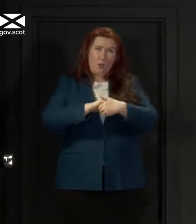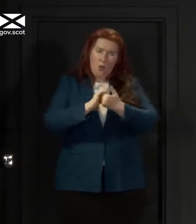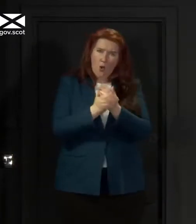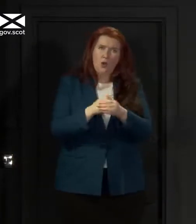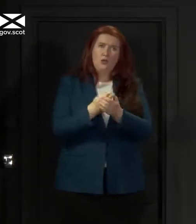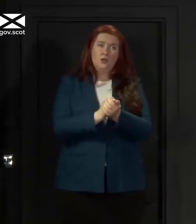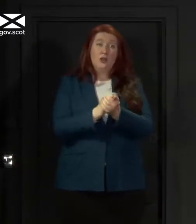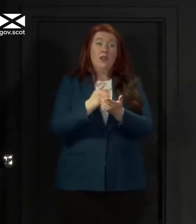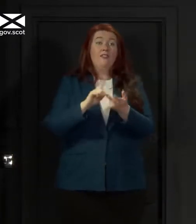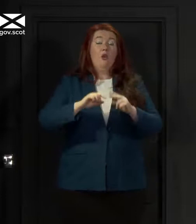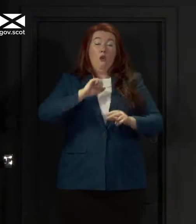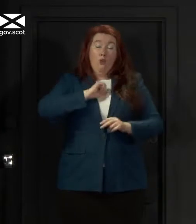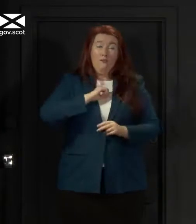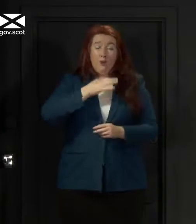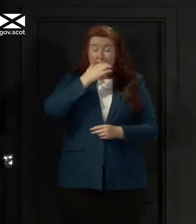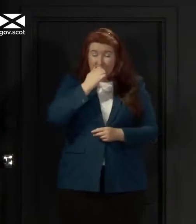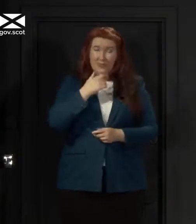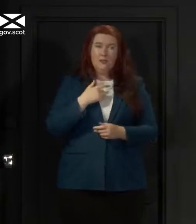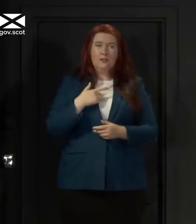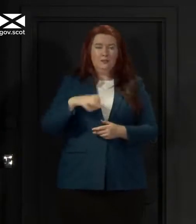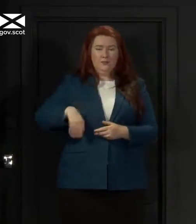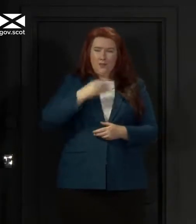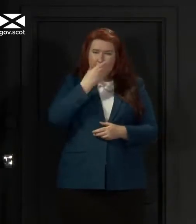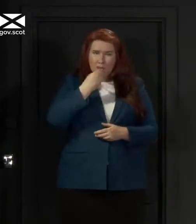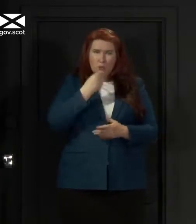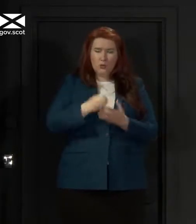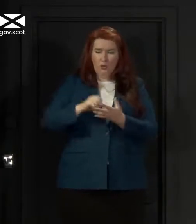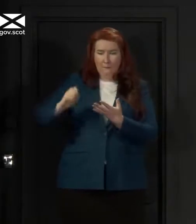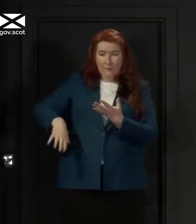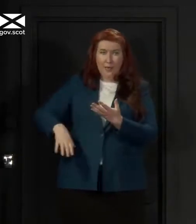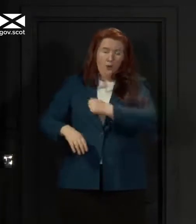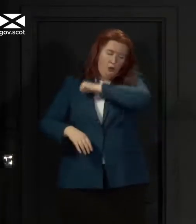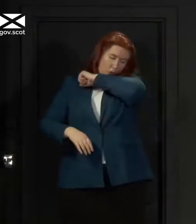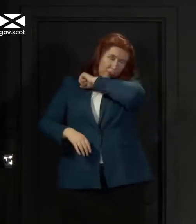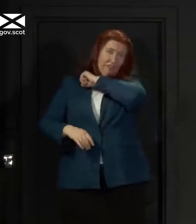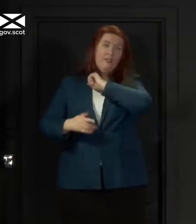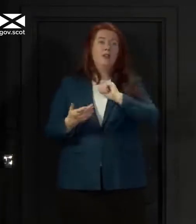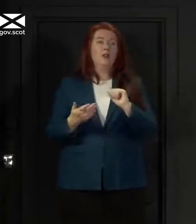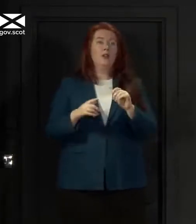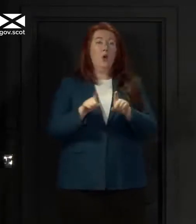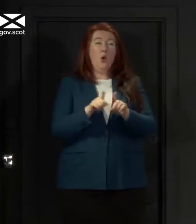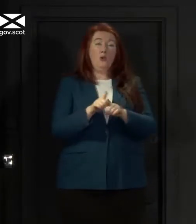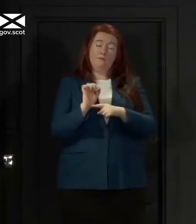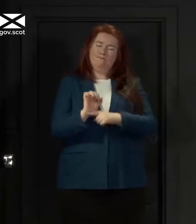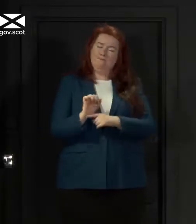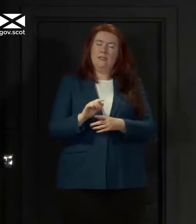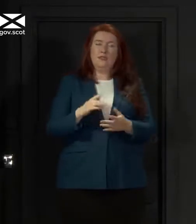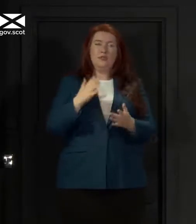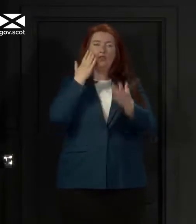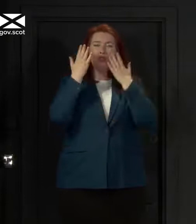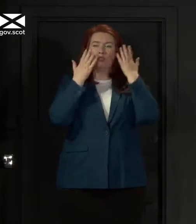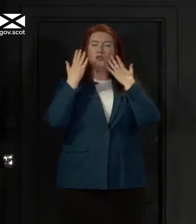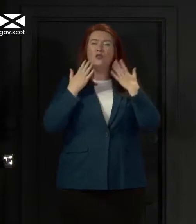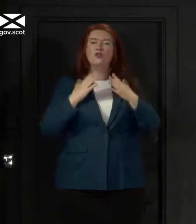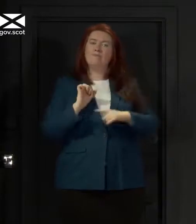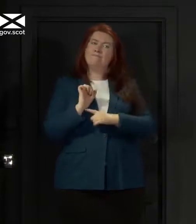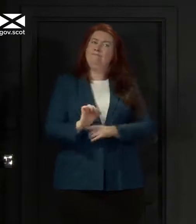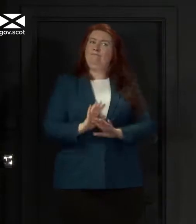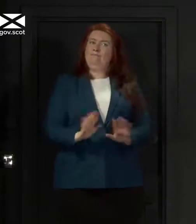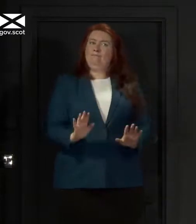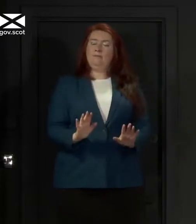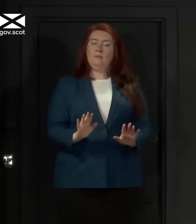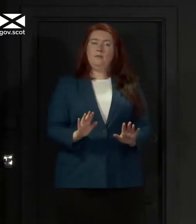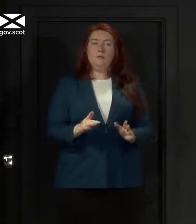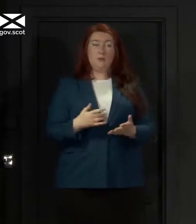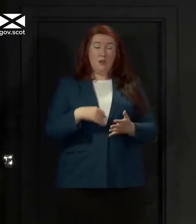sneeze into your elbow or into a disposable tissue, and try to avoid touching your face. Don't touch shared